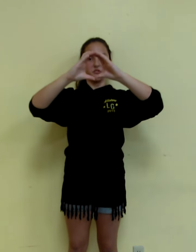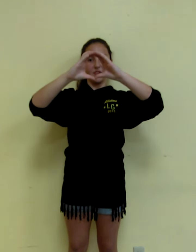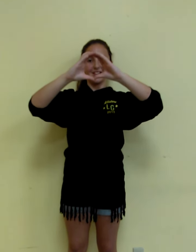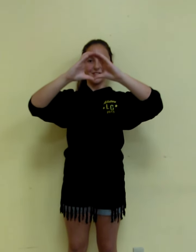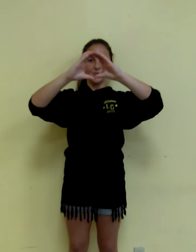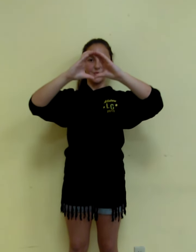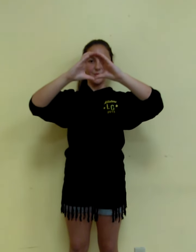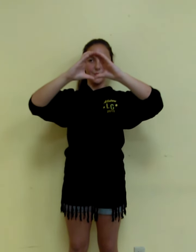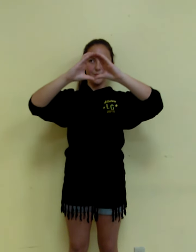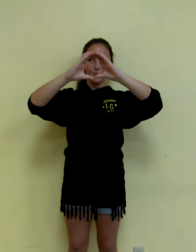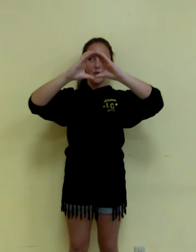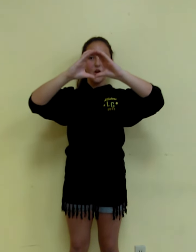your face.